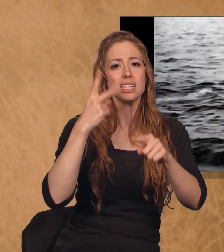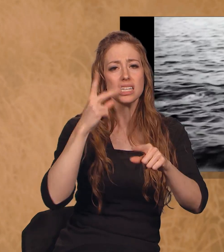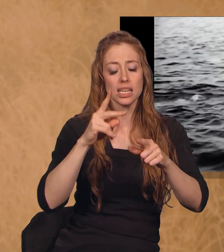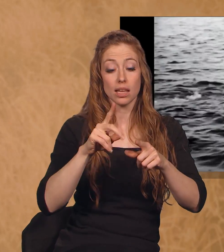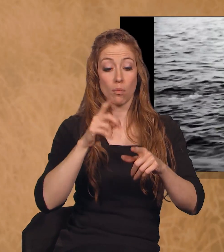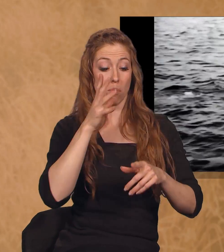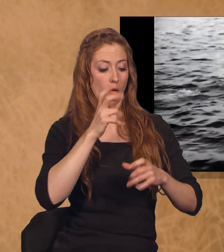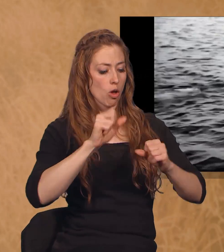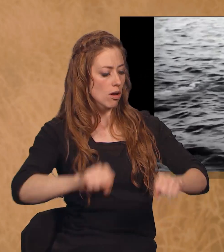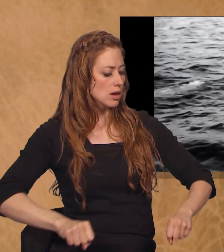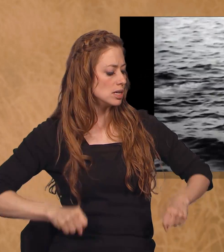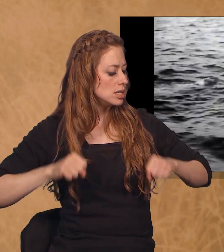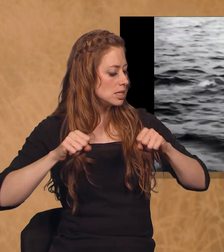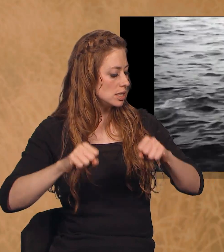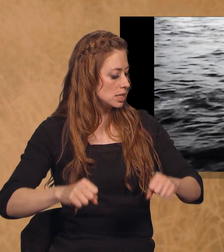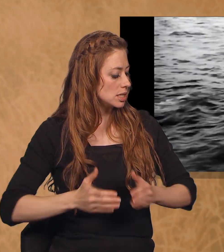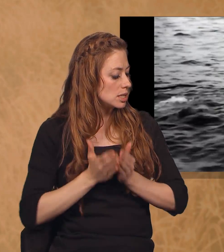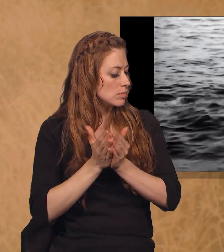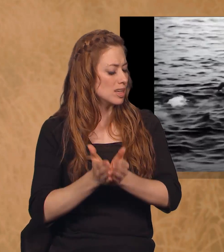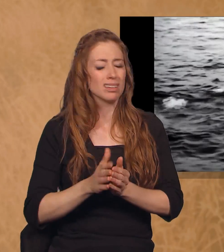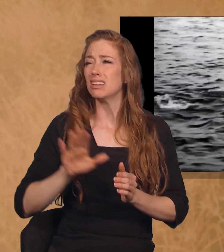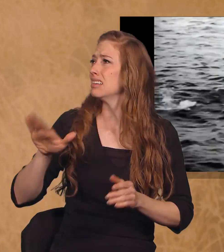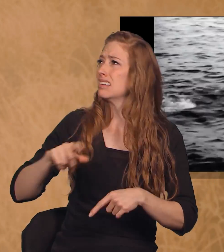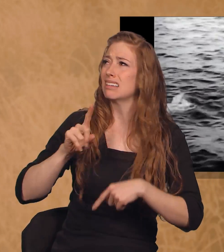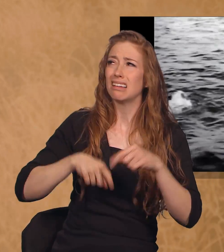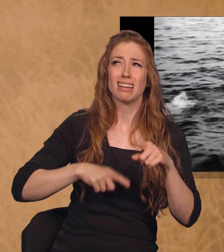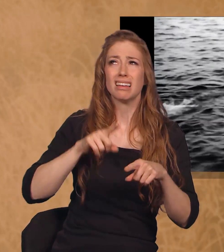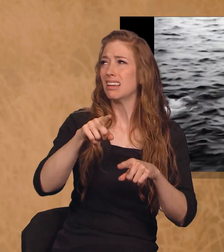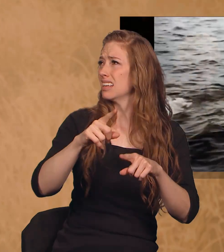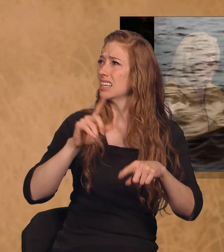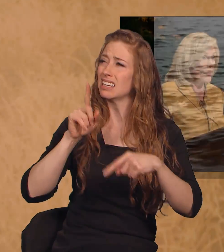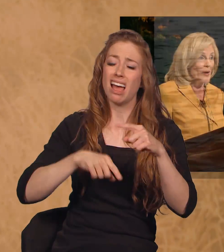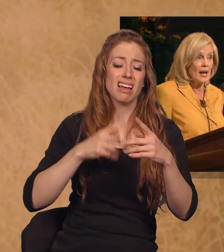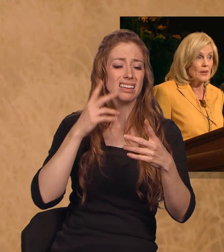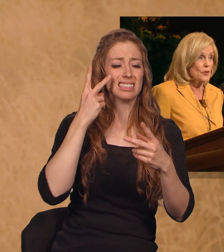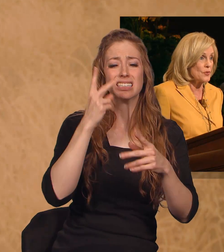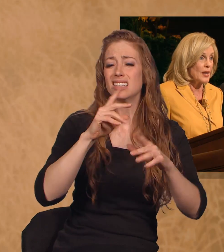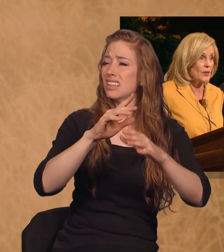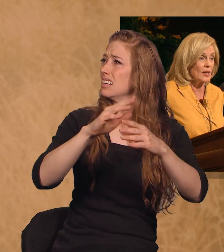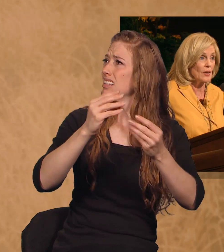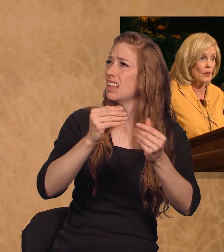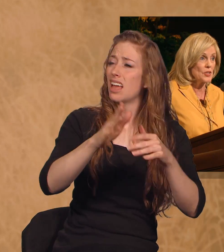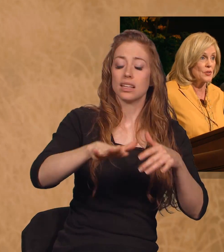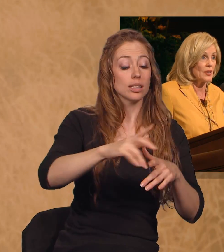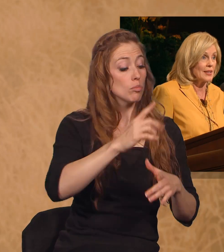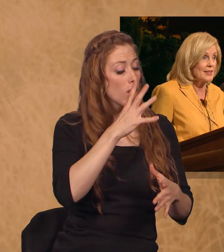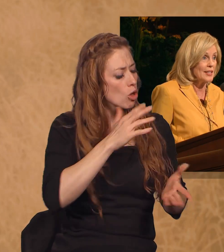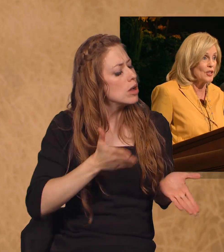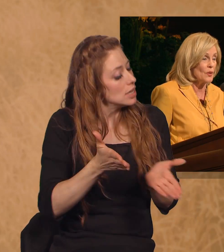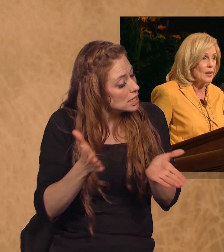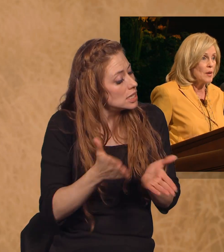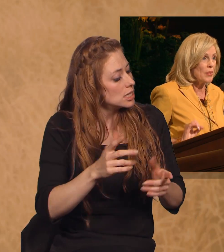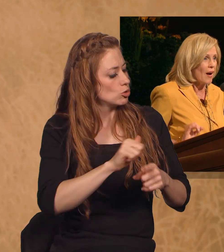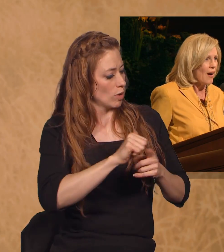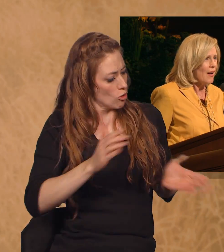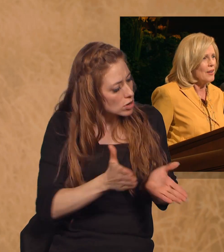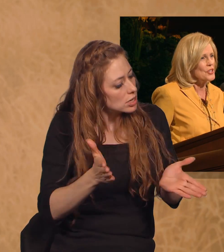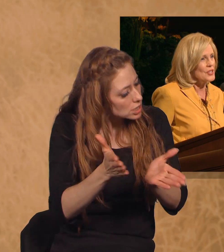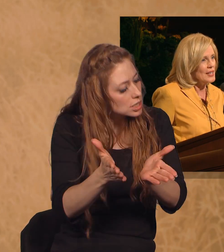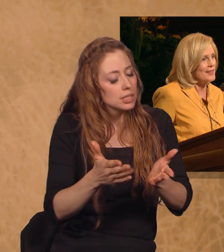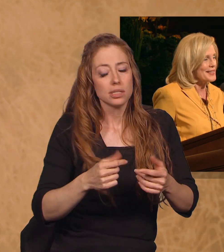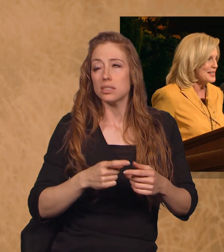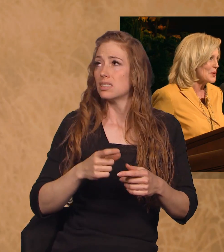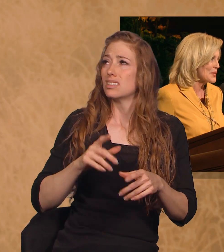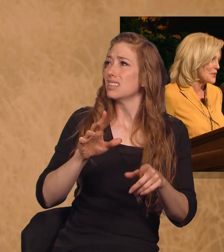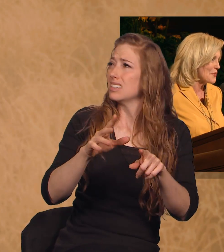boat, and Florence told her mother that she didn't think she could finish. Her mother and her trainer encouraged her to continue, but all